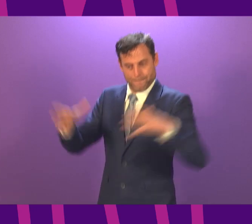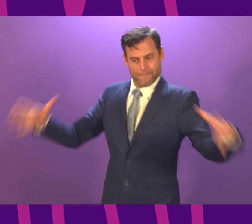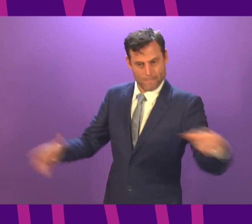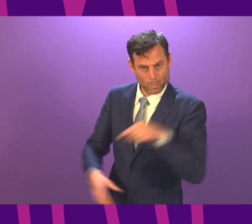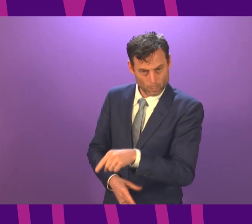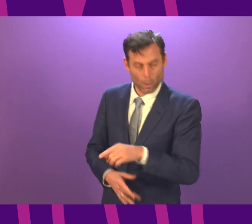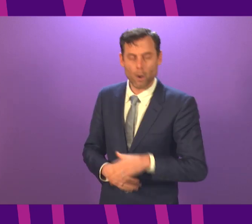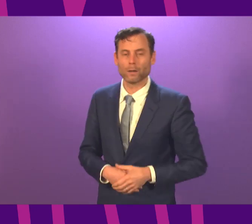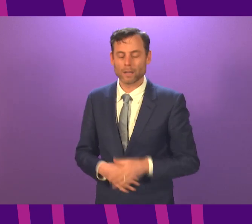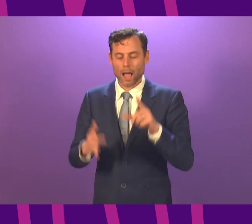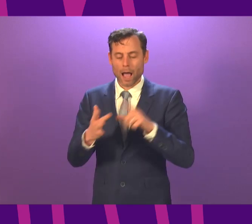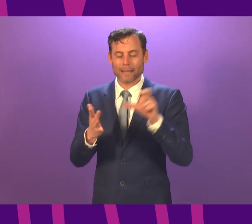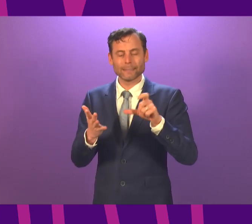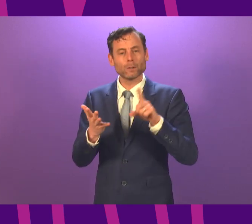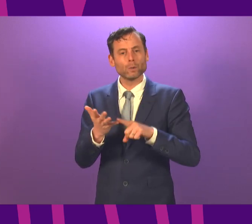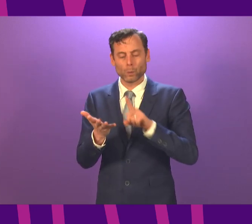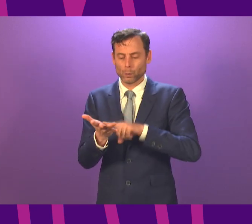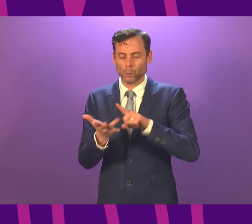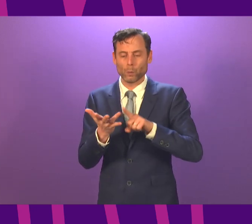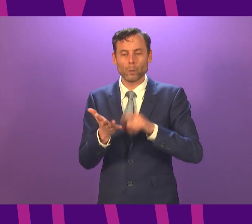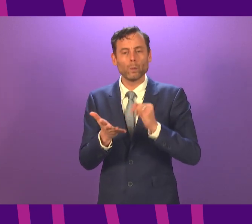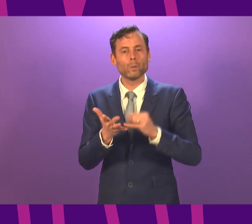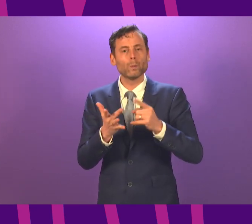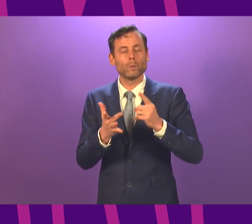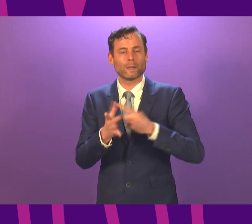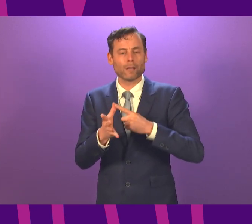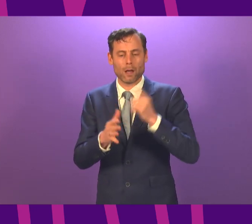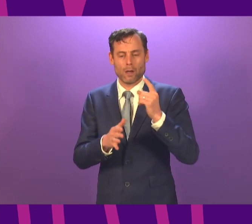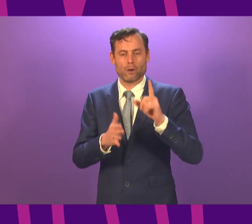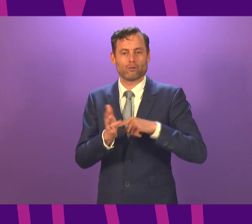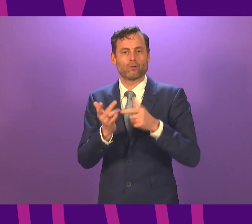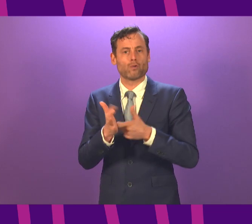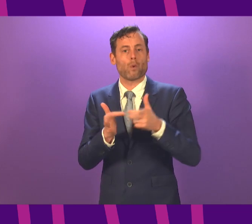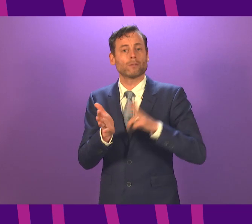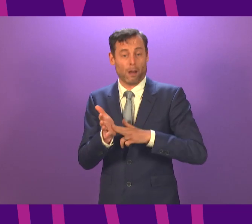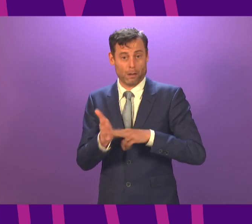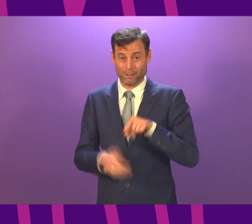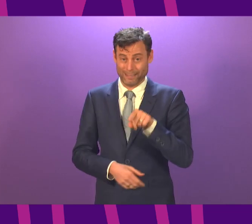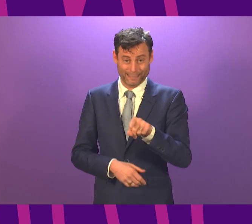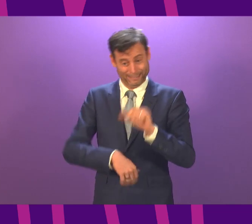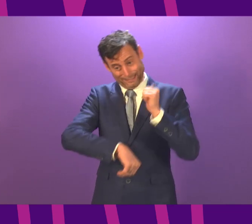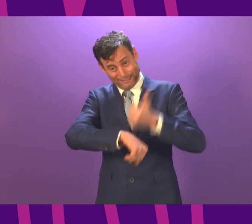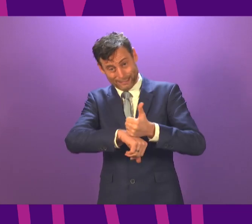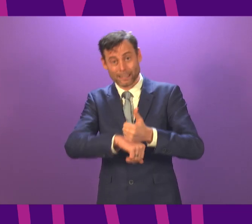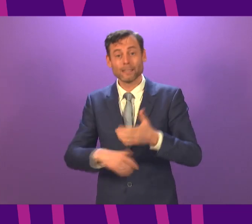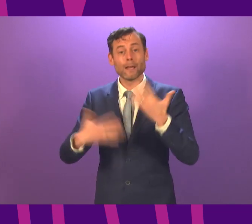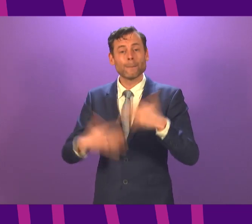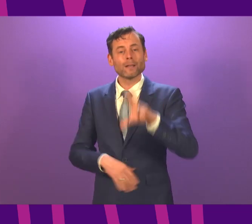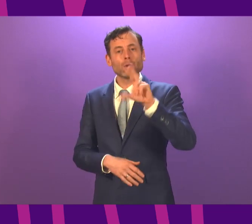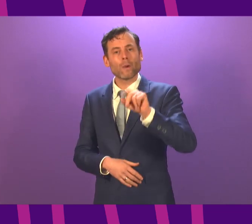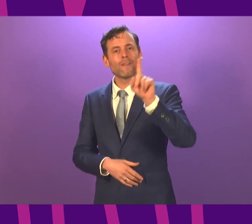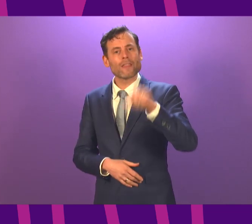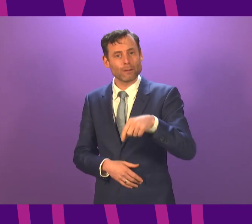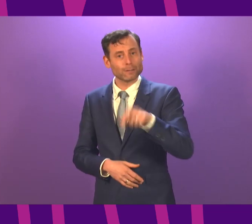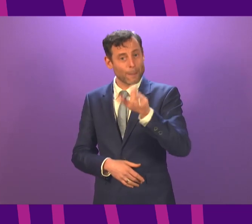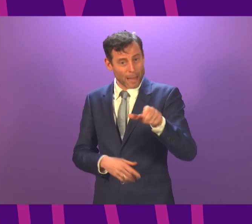continues to be available to help meet demand, as indeed it has been doing in recent months. 12,000 patients have attended there for scans and